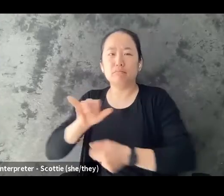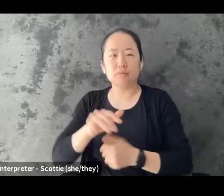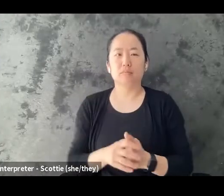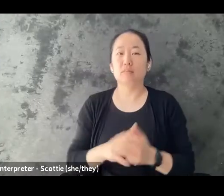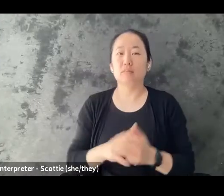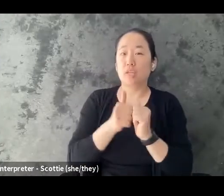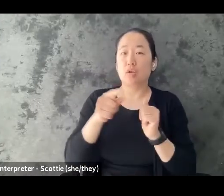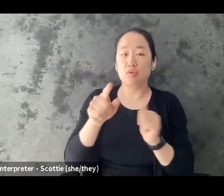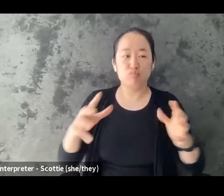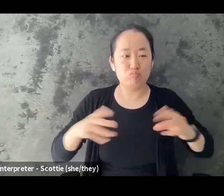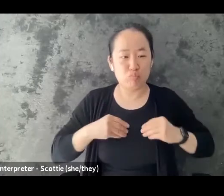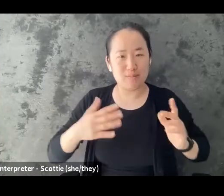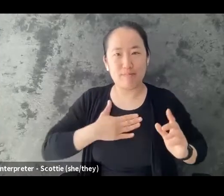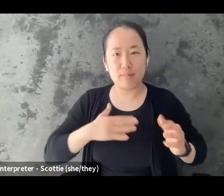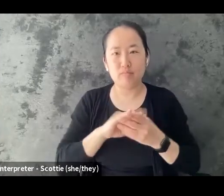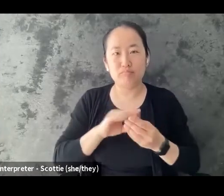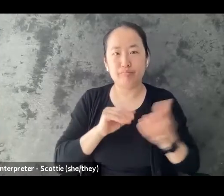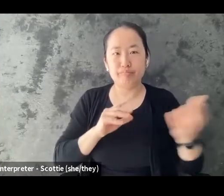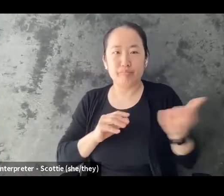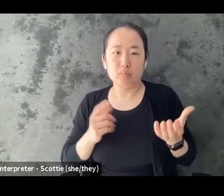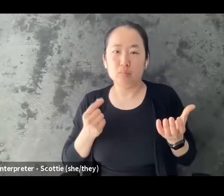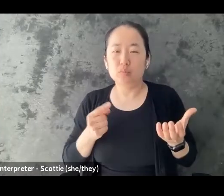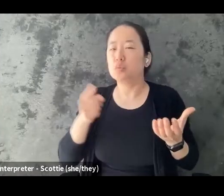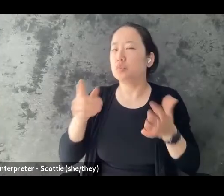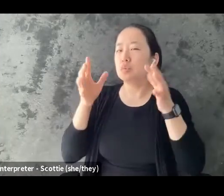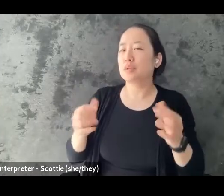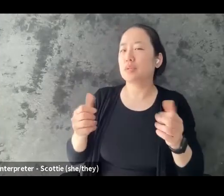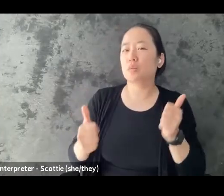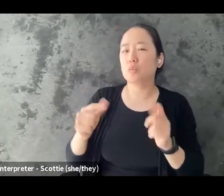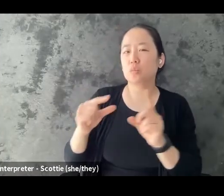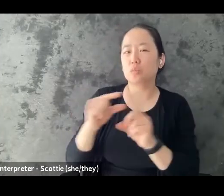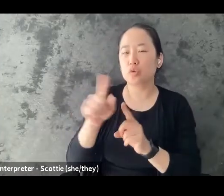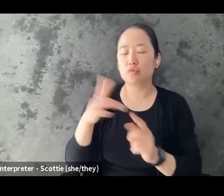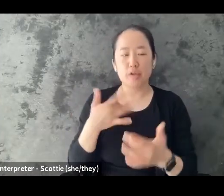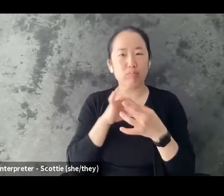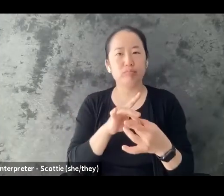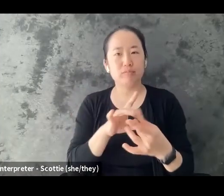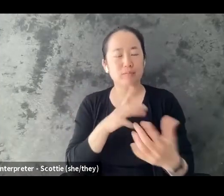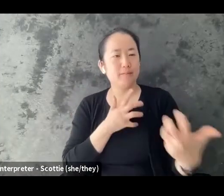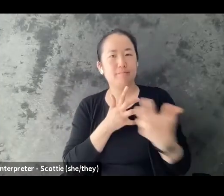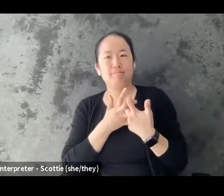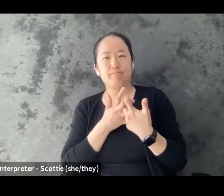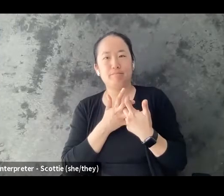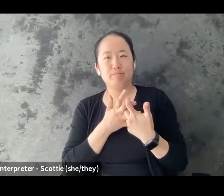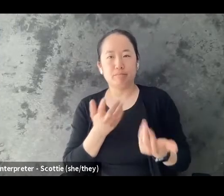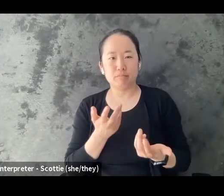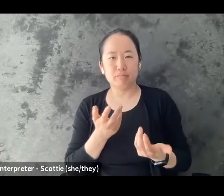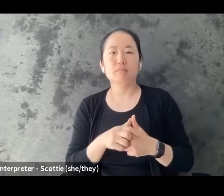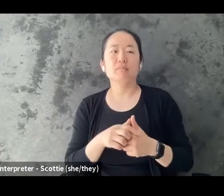is deciding what words and terms you identify with, the ones that feel right to you. So some people